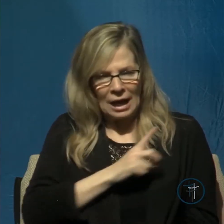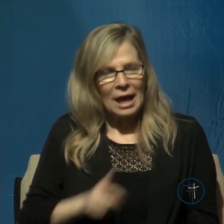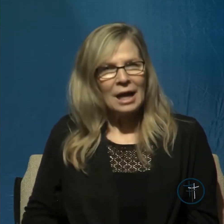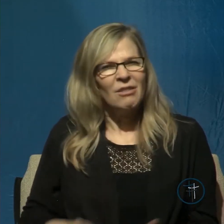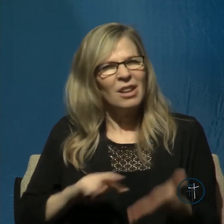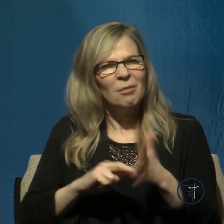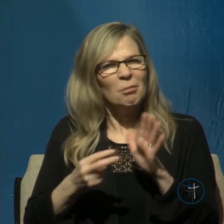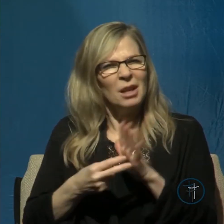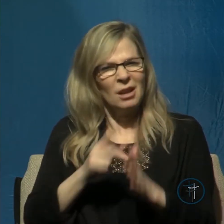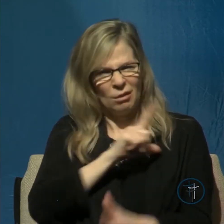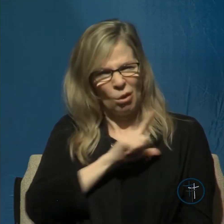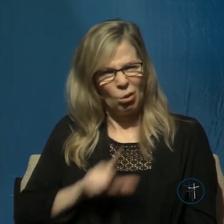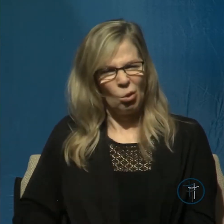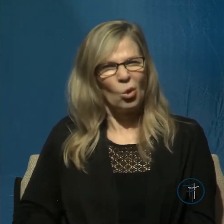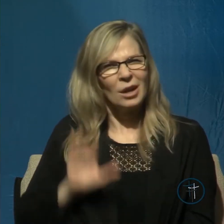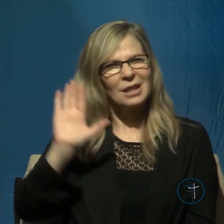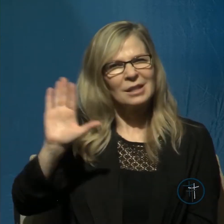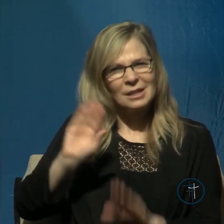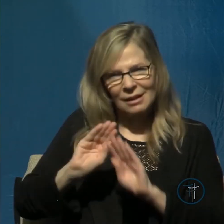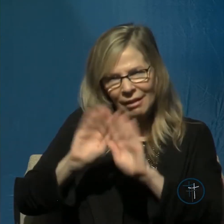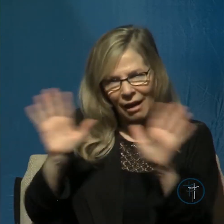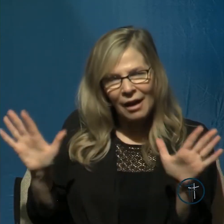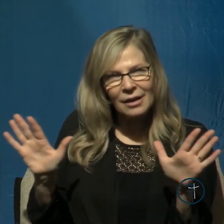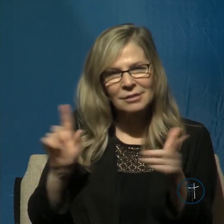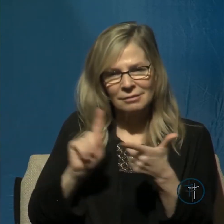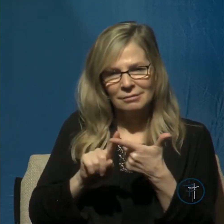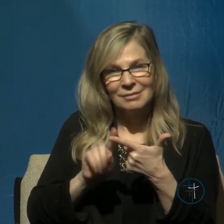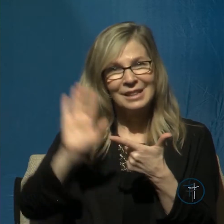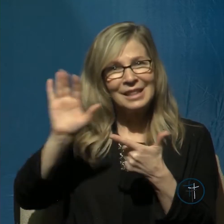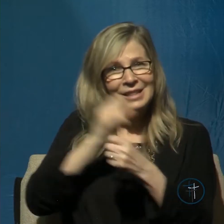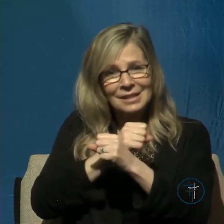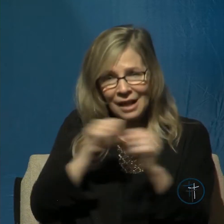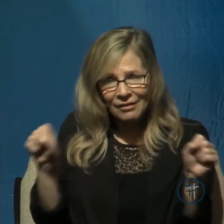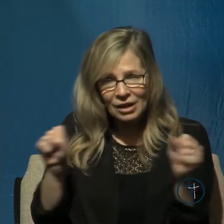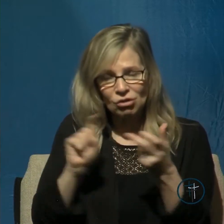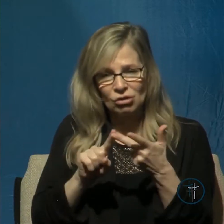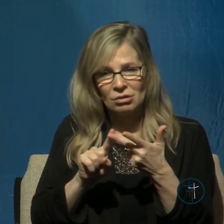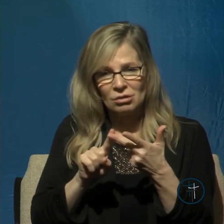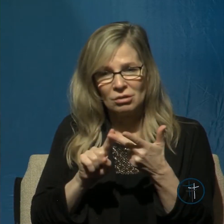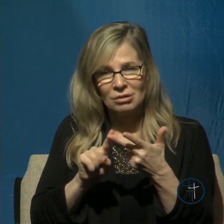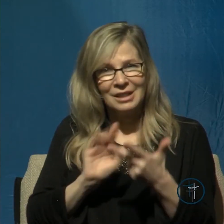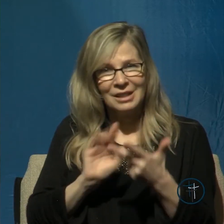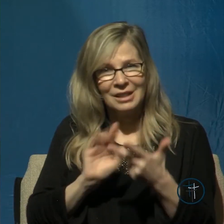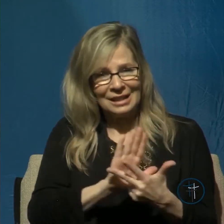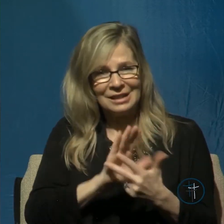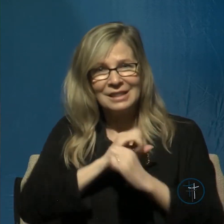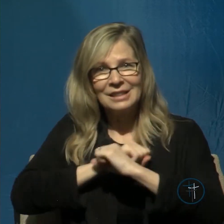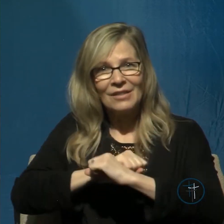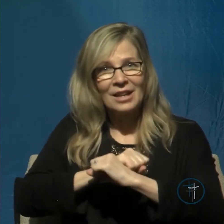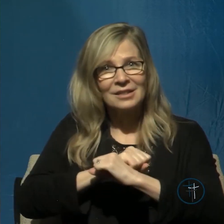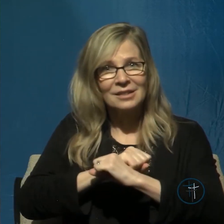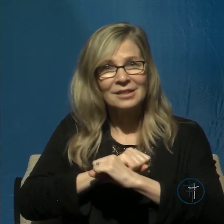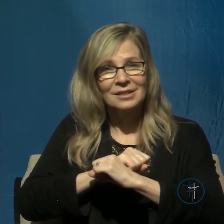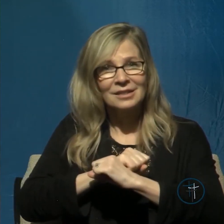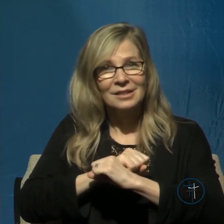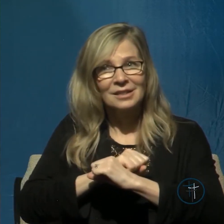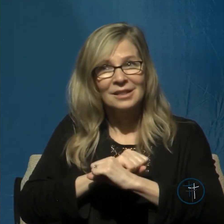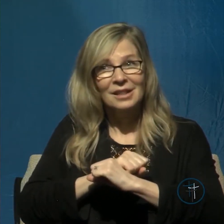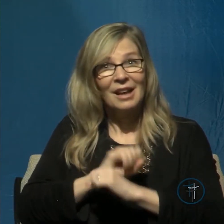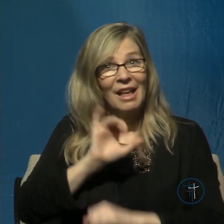that the Lord is his light, his salvation, and his defense? Because whatever the Lord was to David, he can